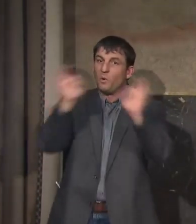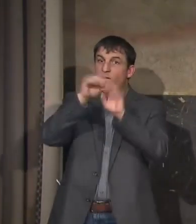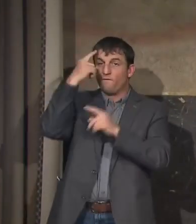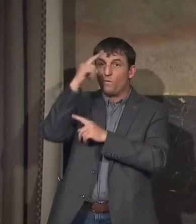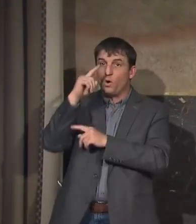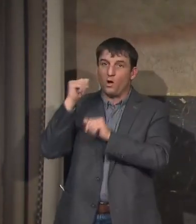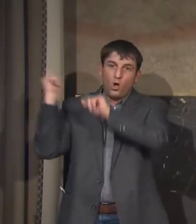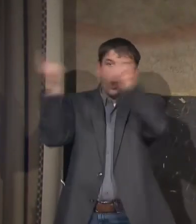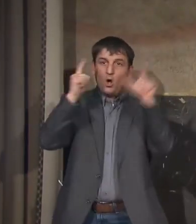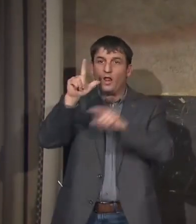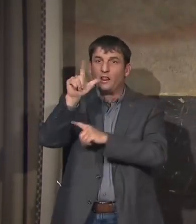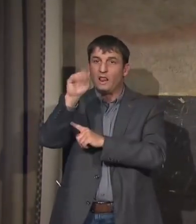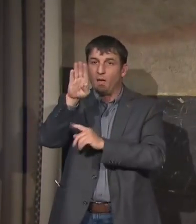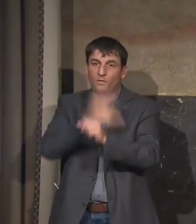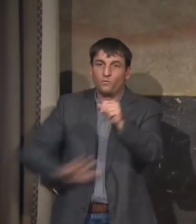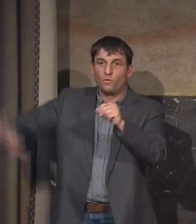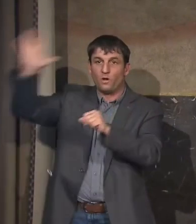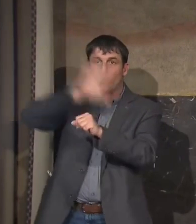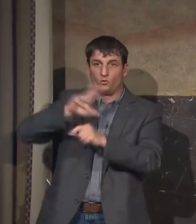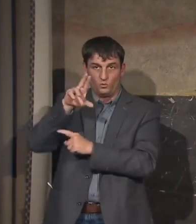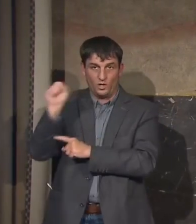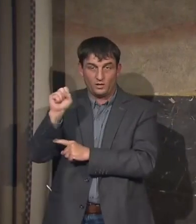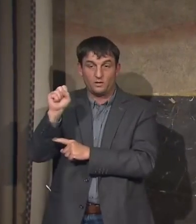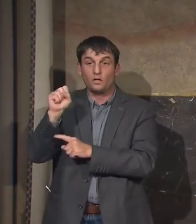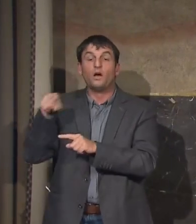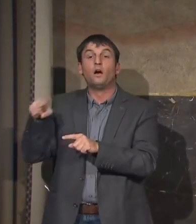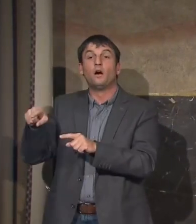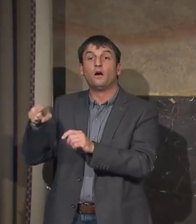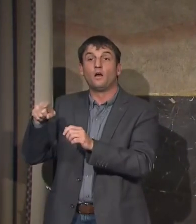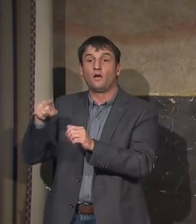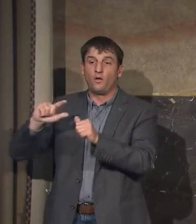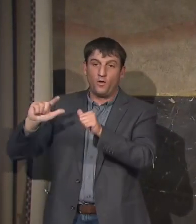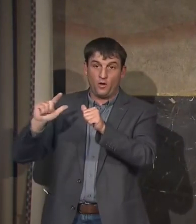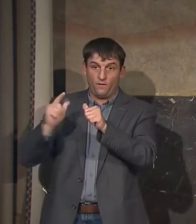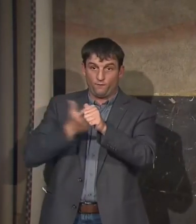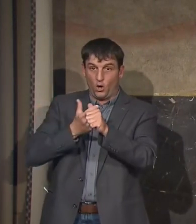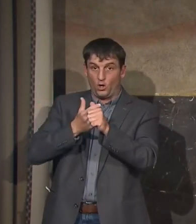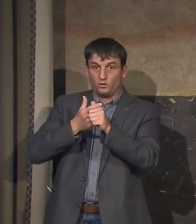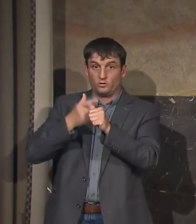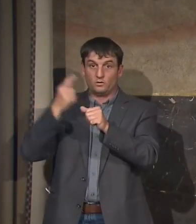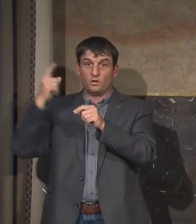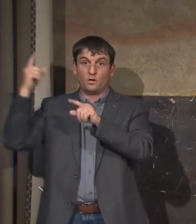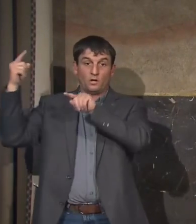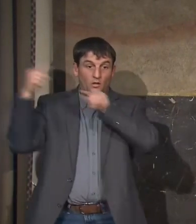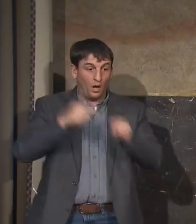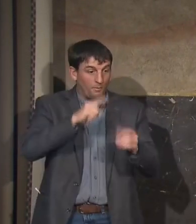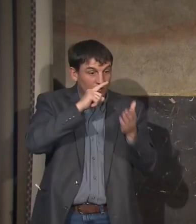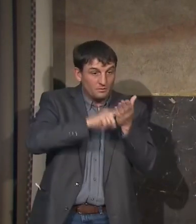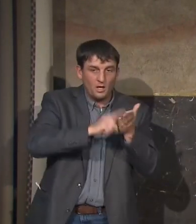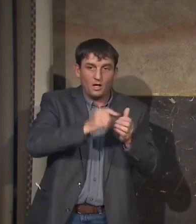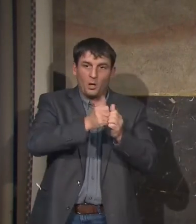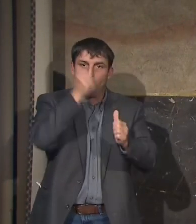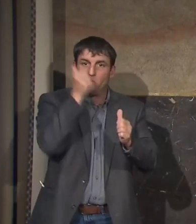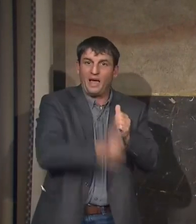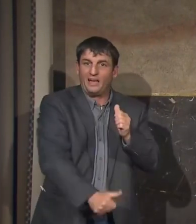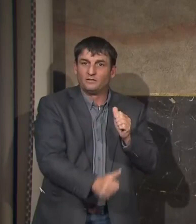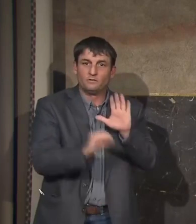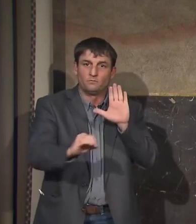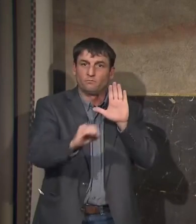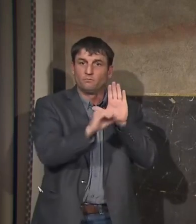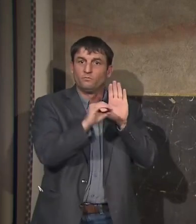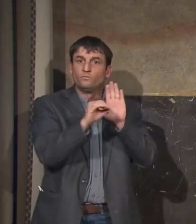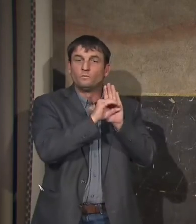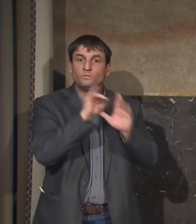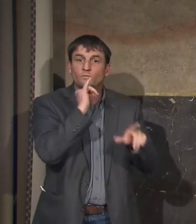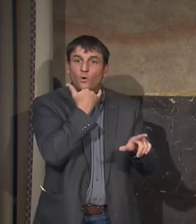and in addition to passing on the first visit with zero findings the inspector noted that